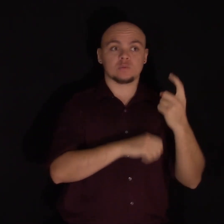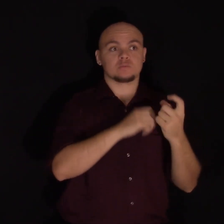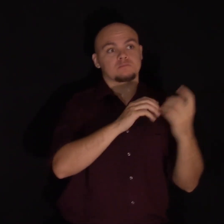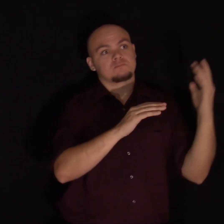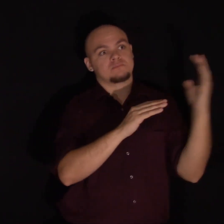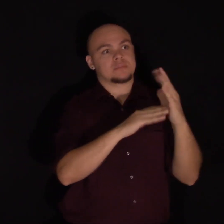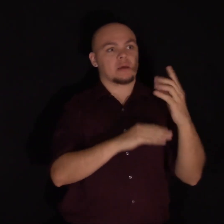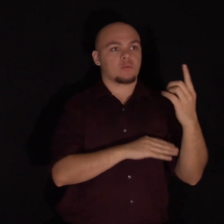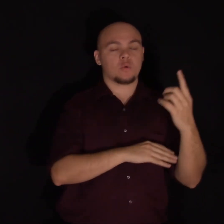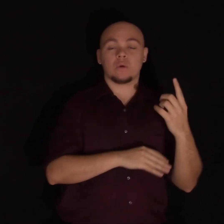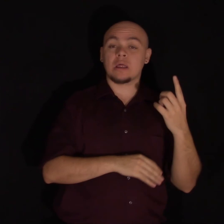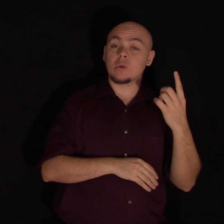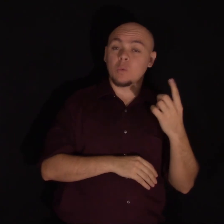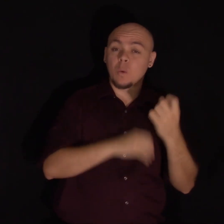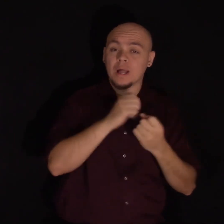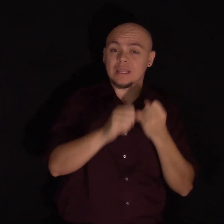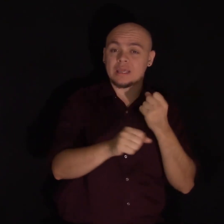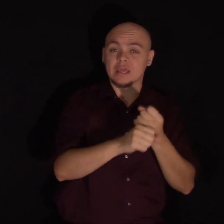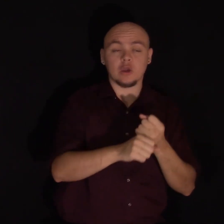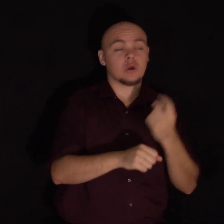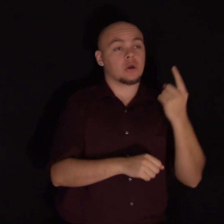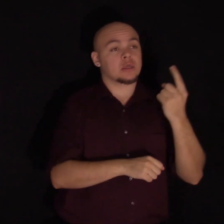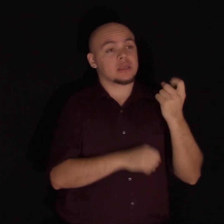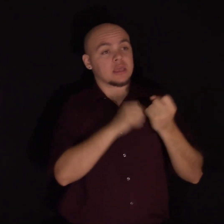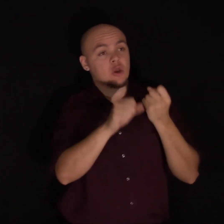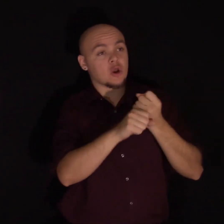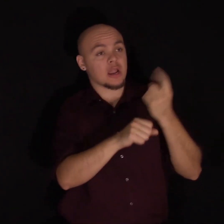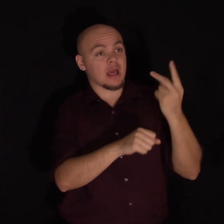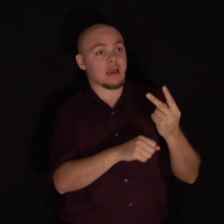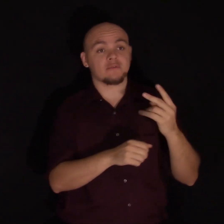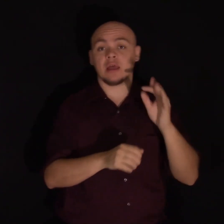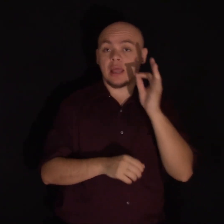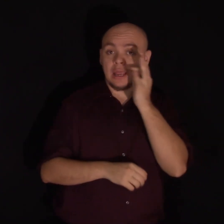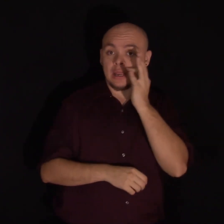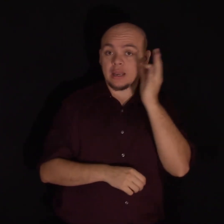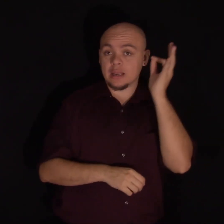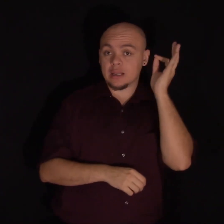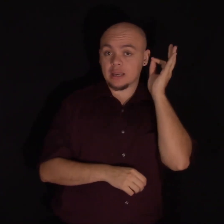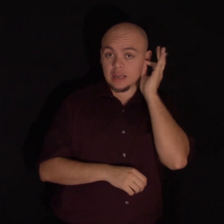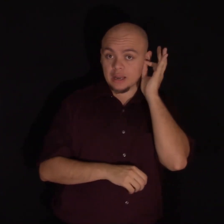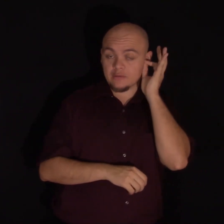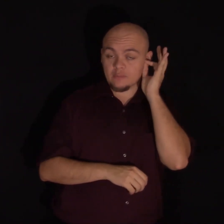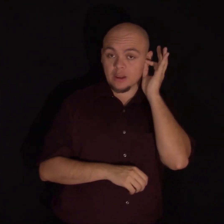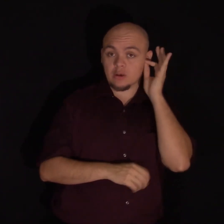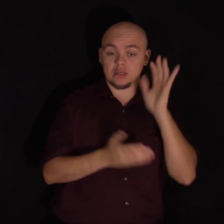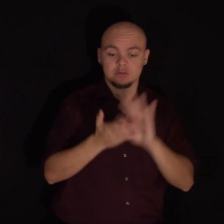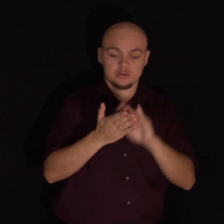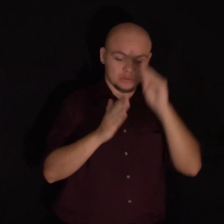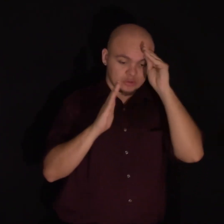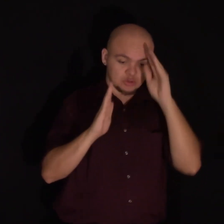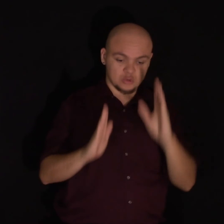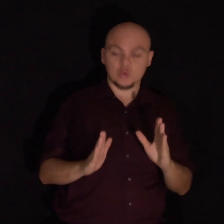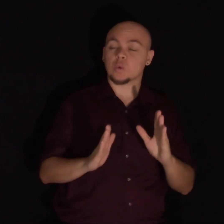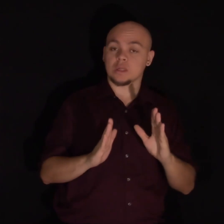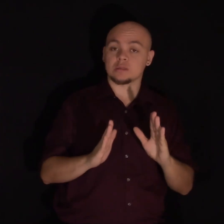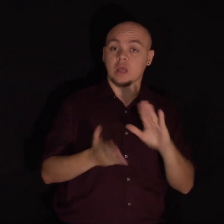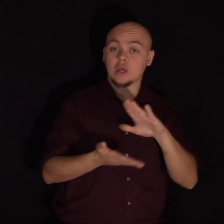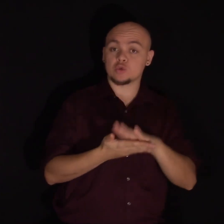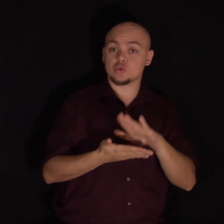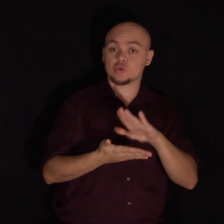a year and a half, Native American students in a school on a reservation